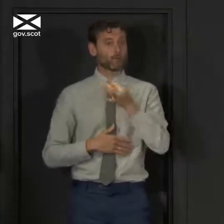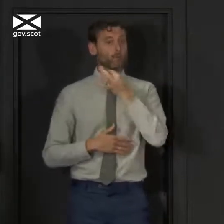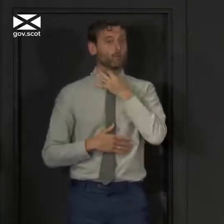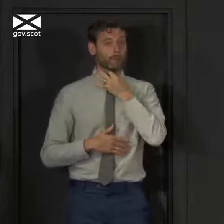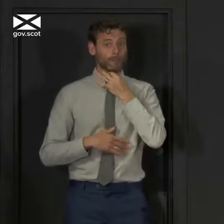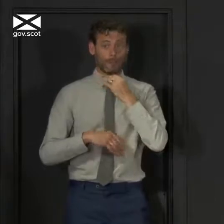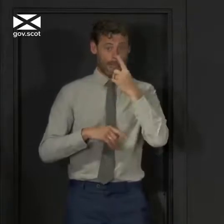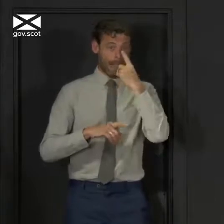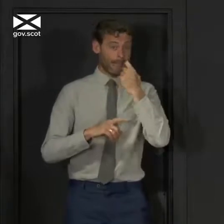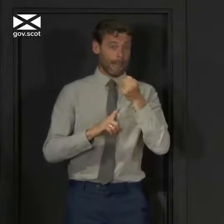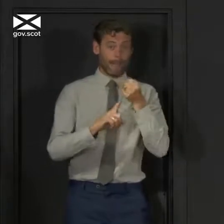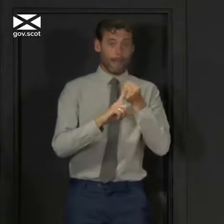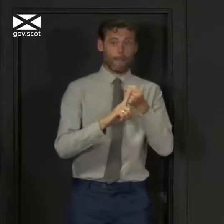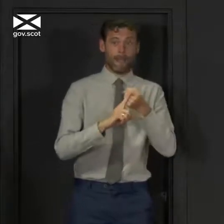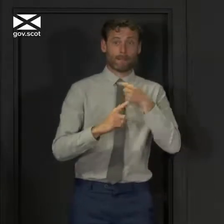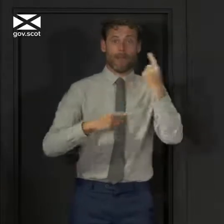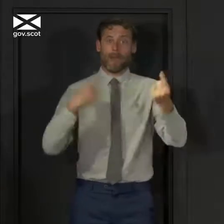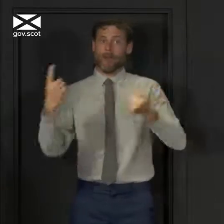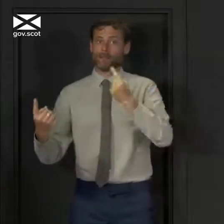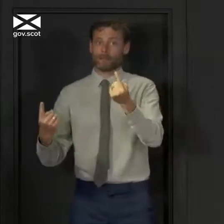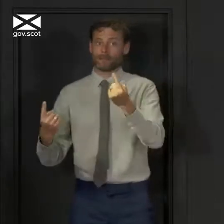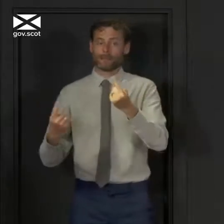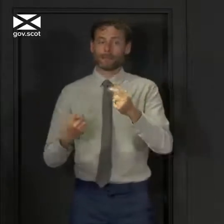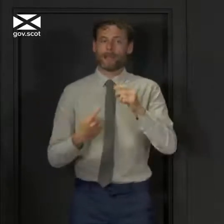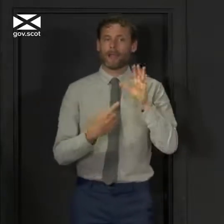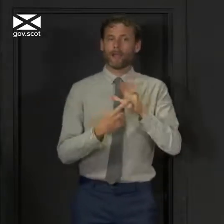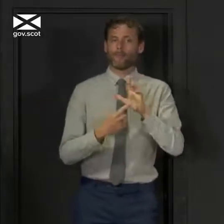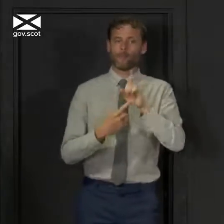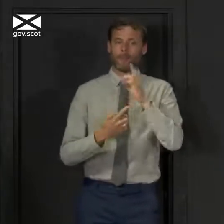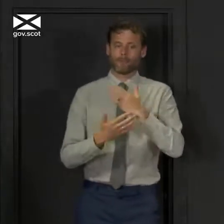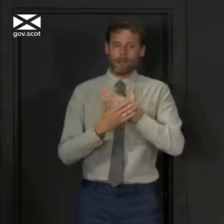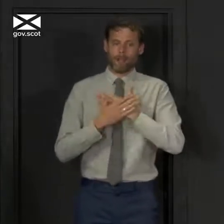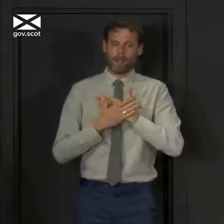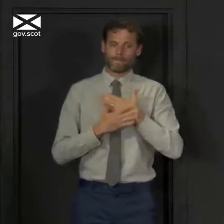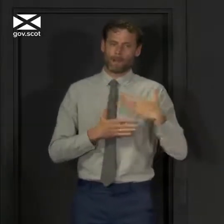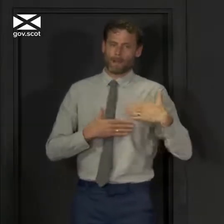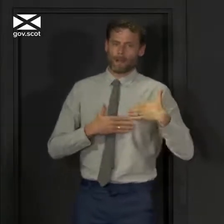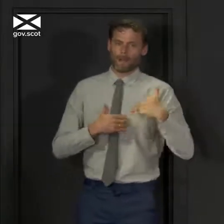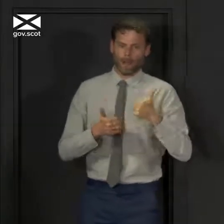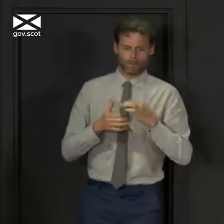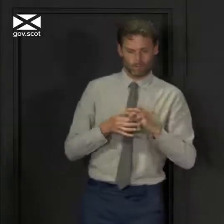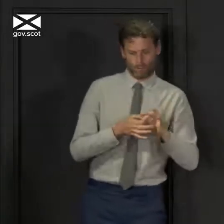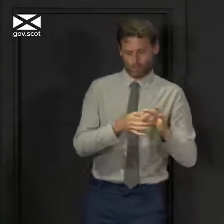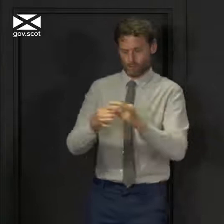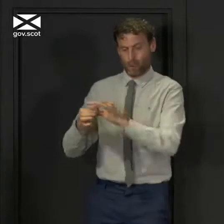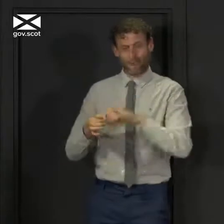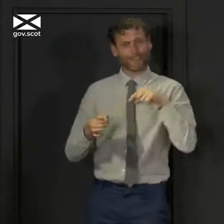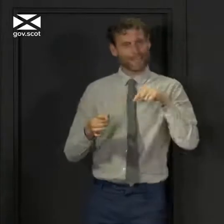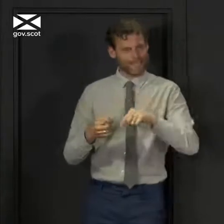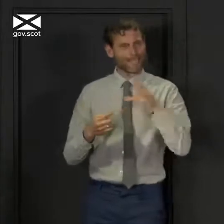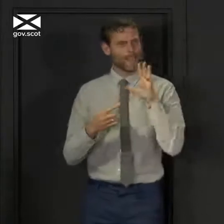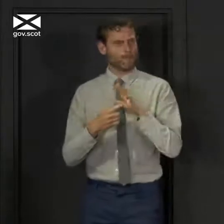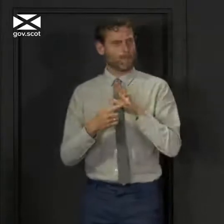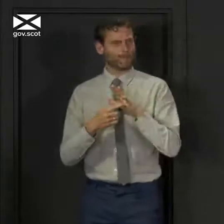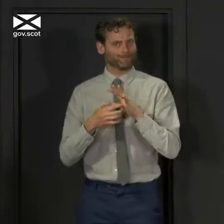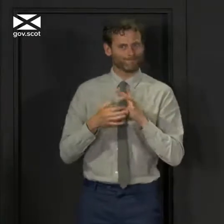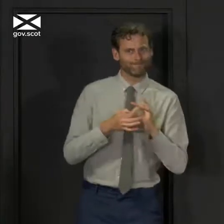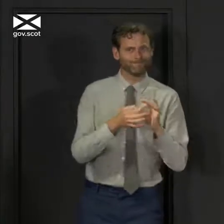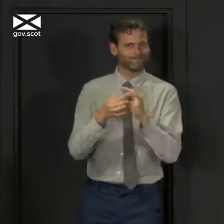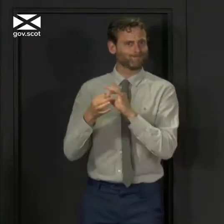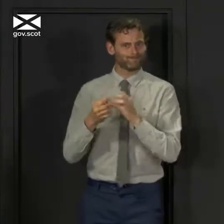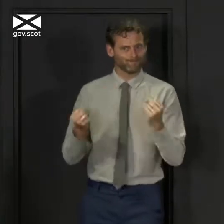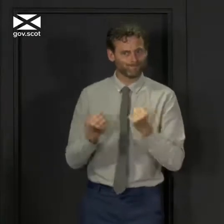of everyone. Make sure that love, kindness and solidarity continue to be our guiding principles. So to recap,